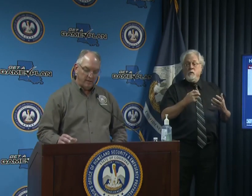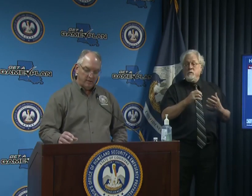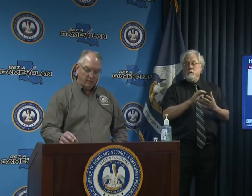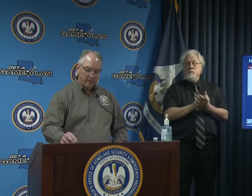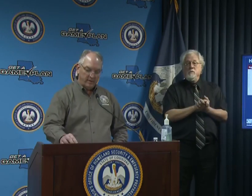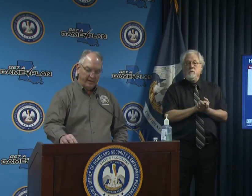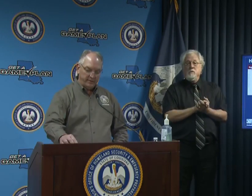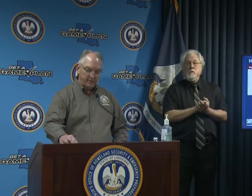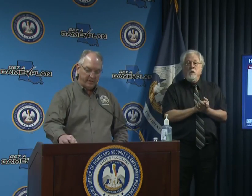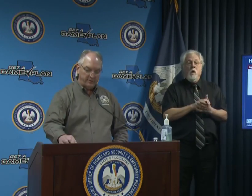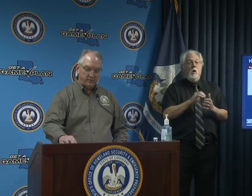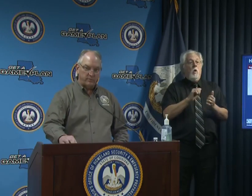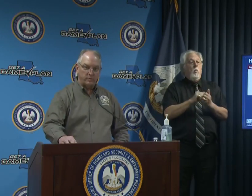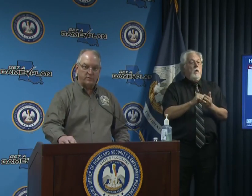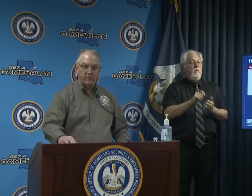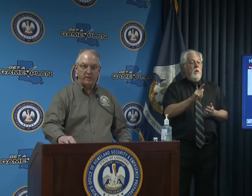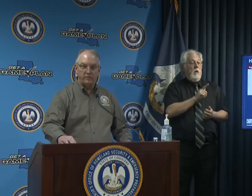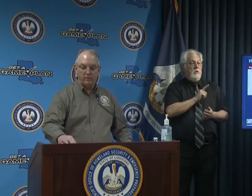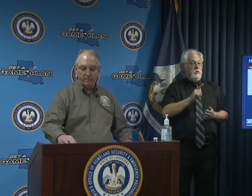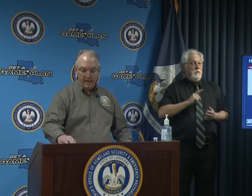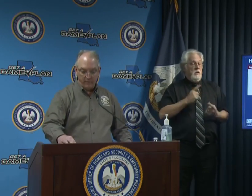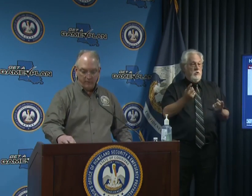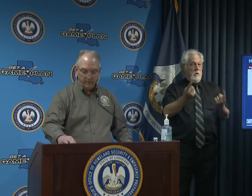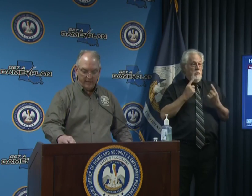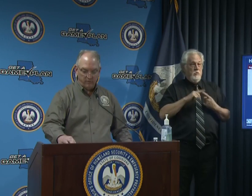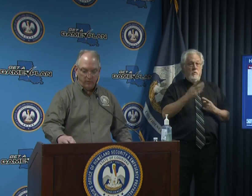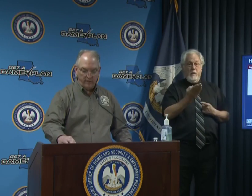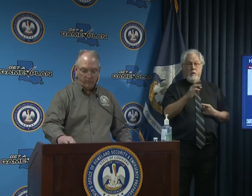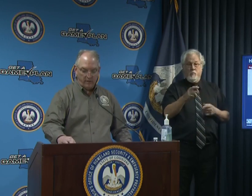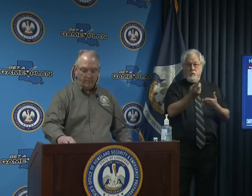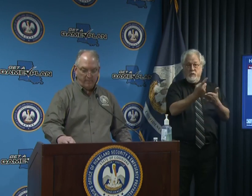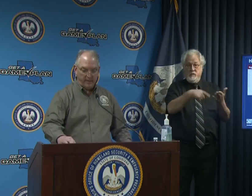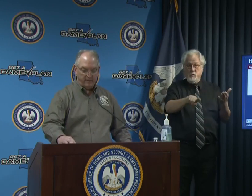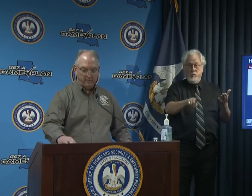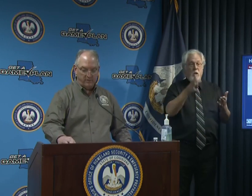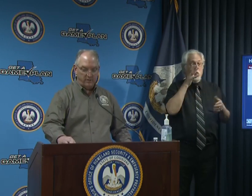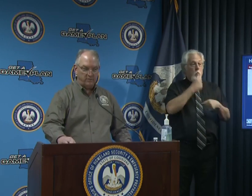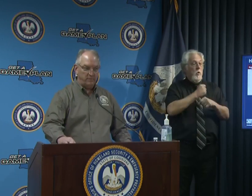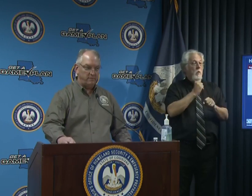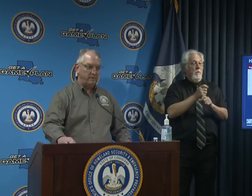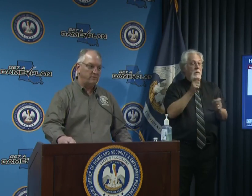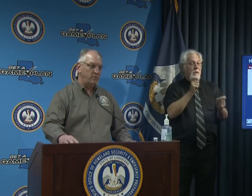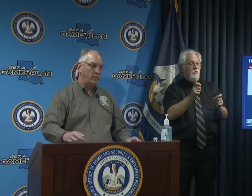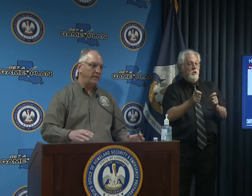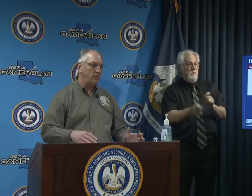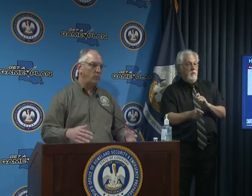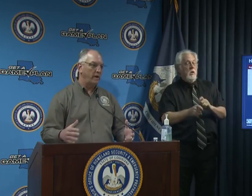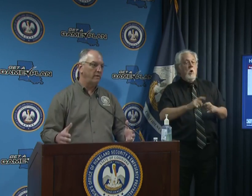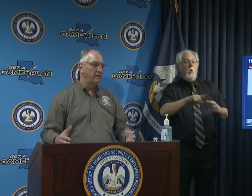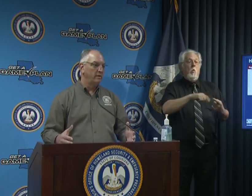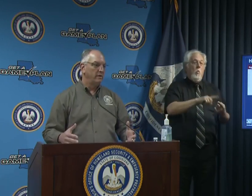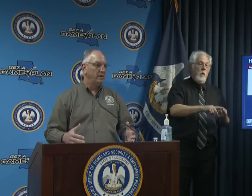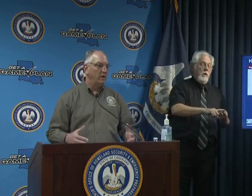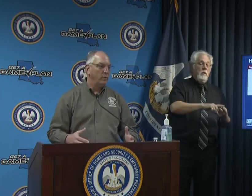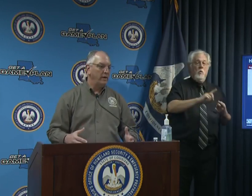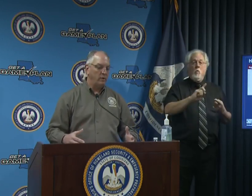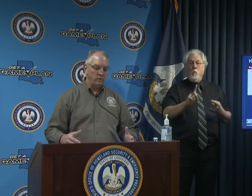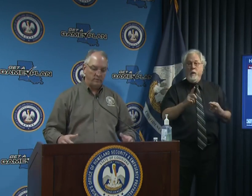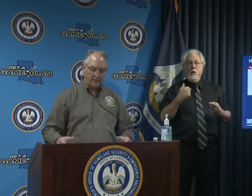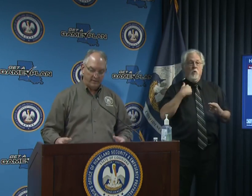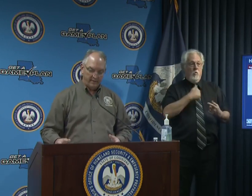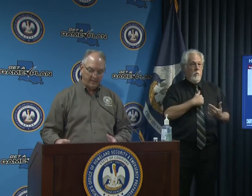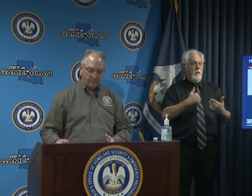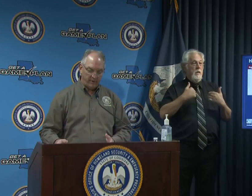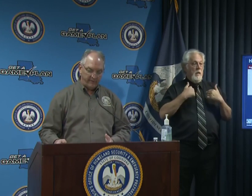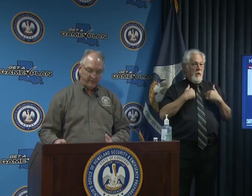with the legislature returning to baton ridge next week we're going to be making some adjustments as to when and where we